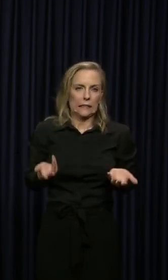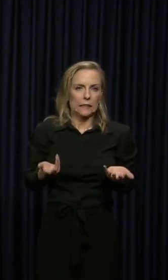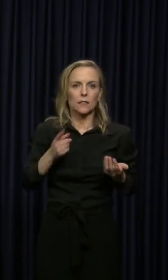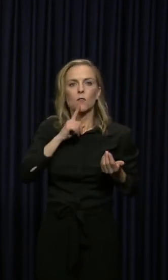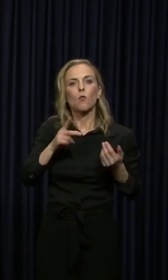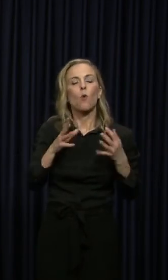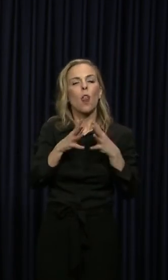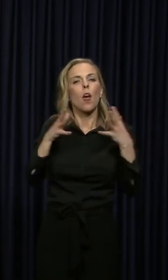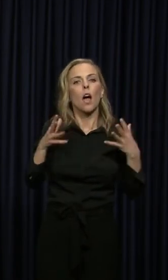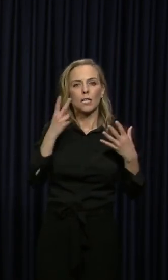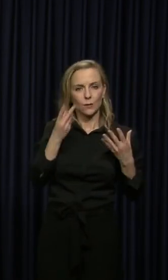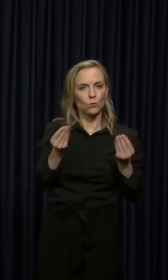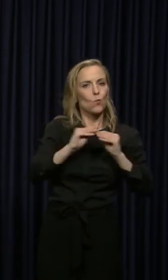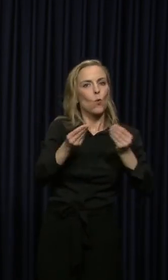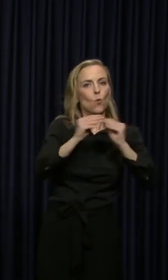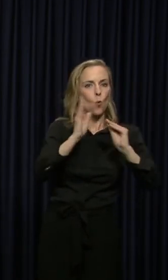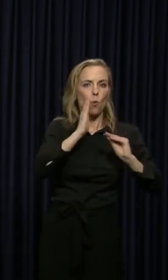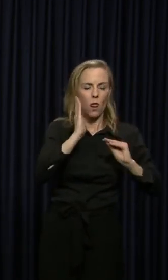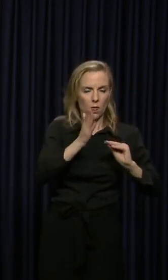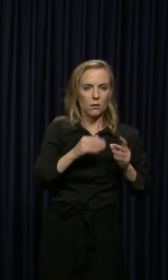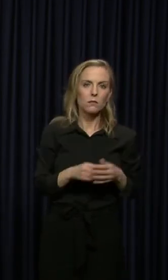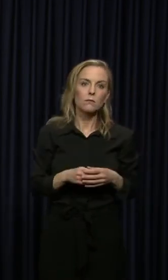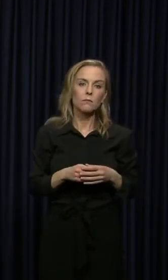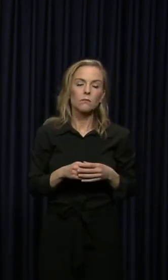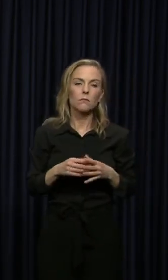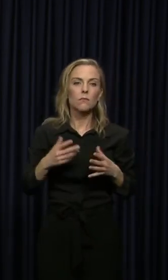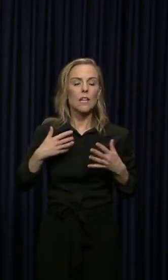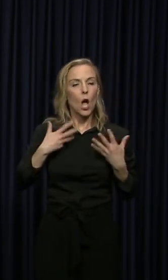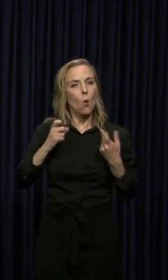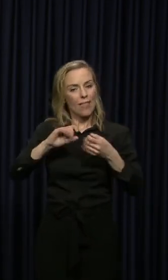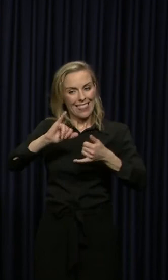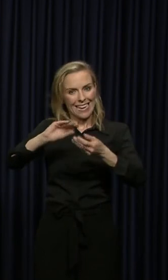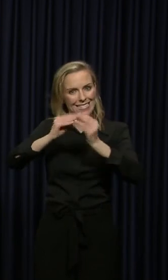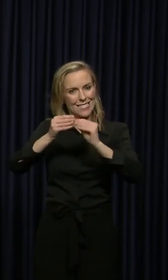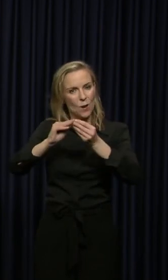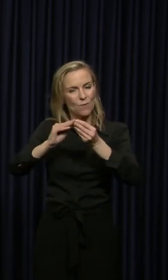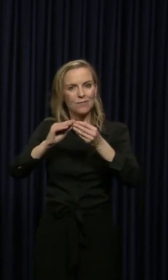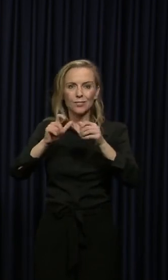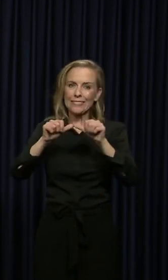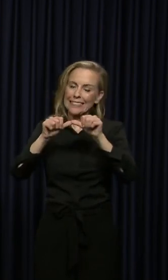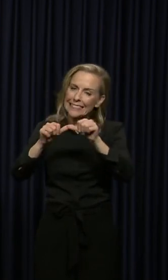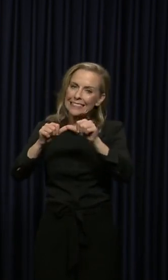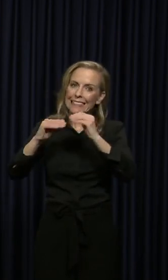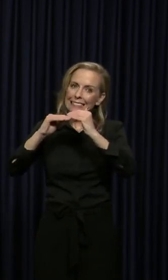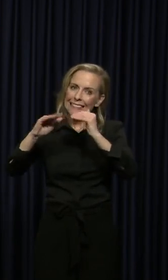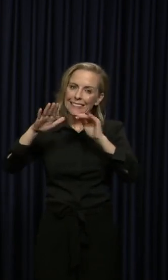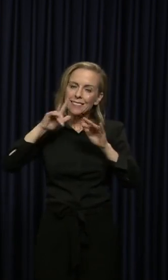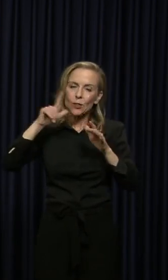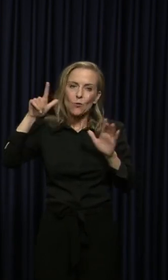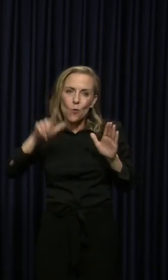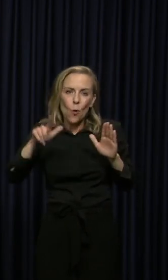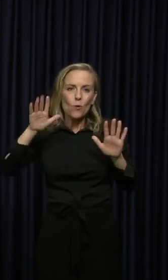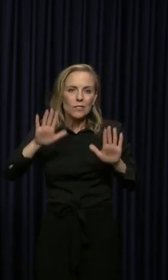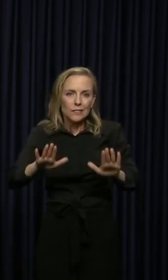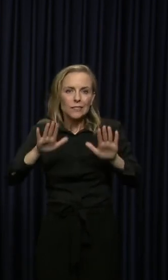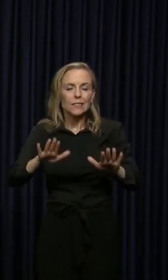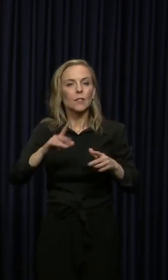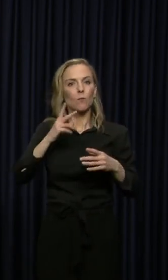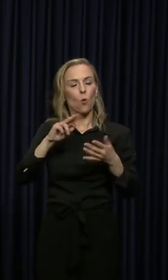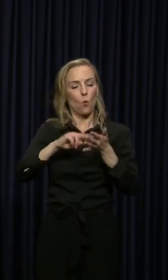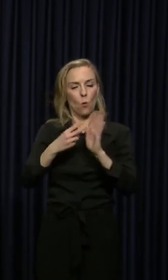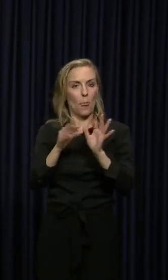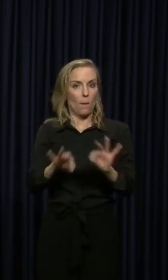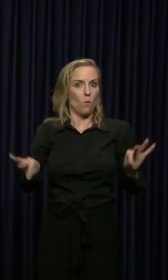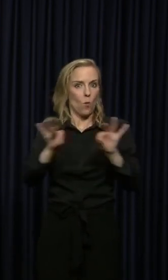in Kentucky. And at the end of the day, while I want to keep the total number of cases down, what's most important is that we have that health care